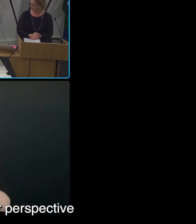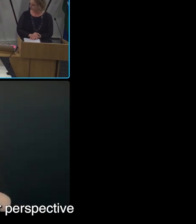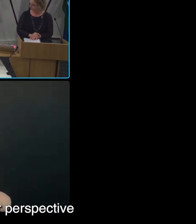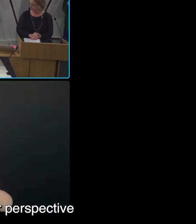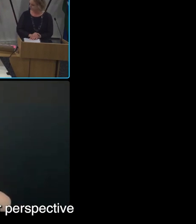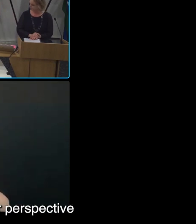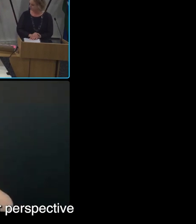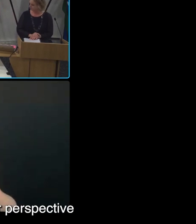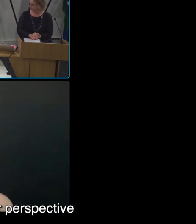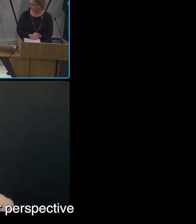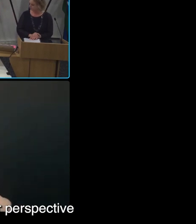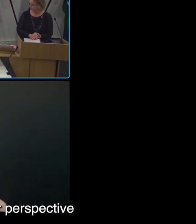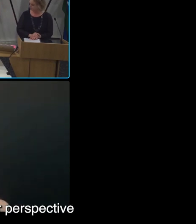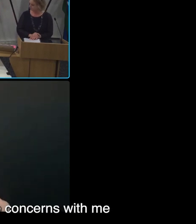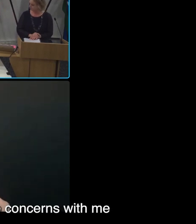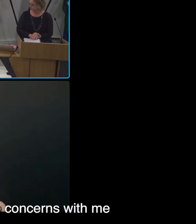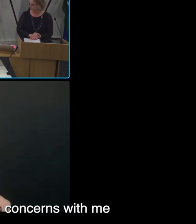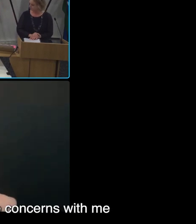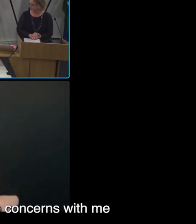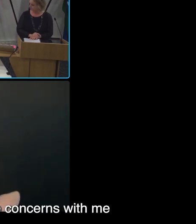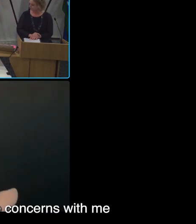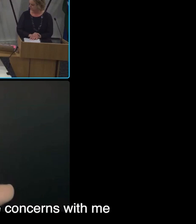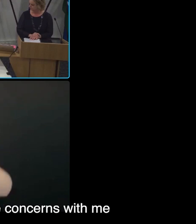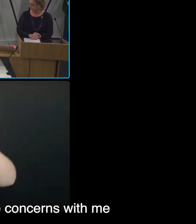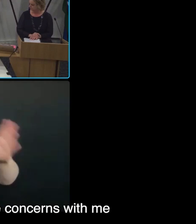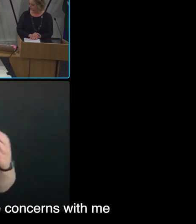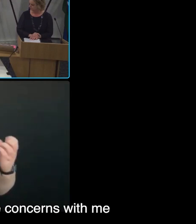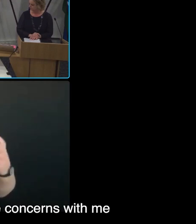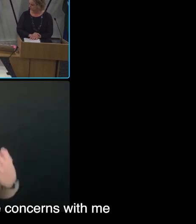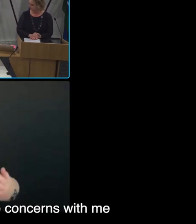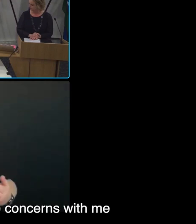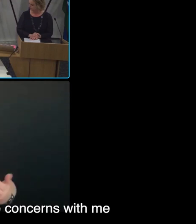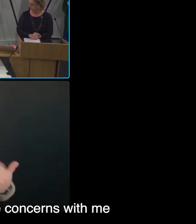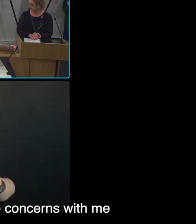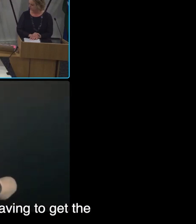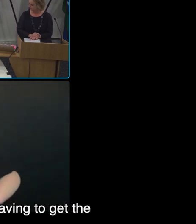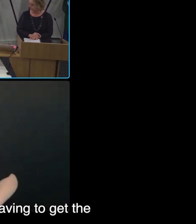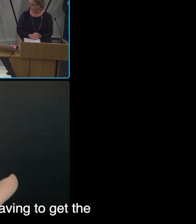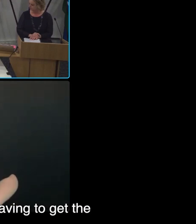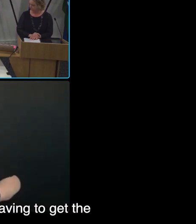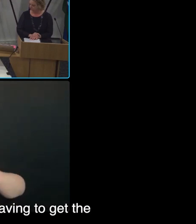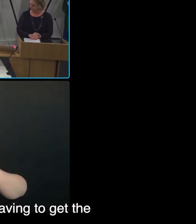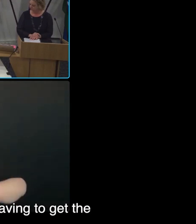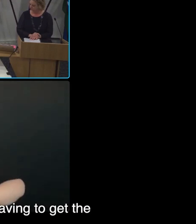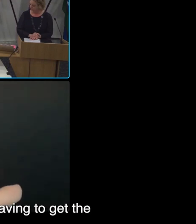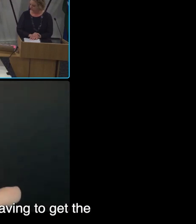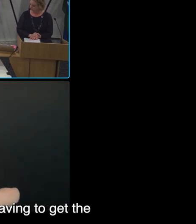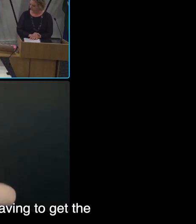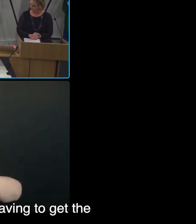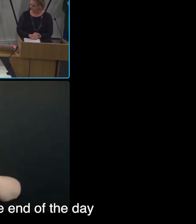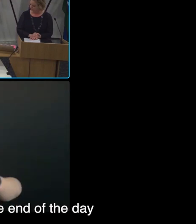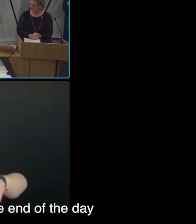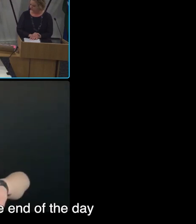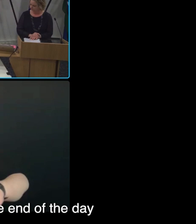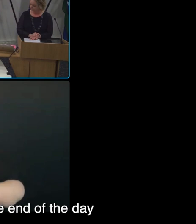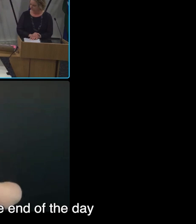them. And I can say from a provider perspective, I'd rather older Australians raise the concerns with me so I can address it rather than having